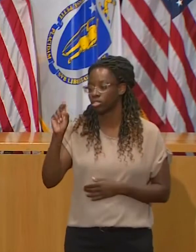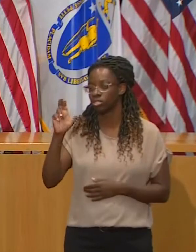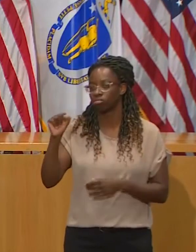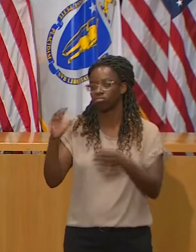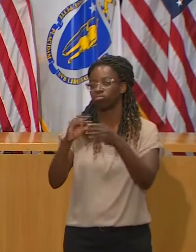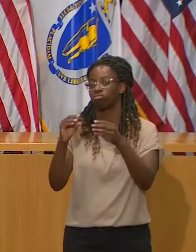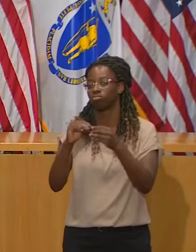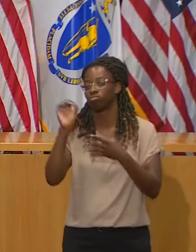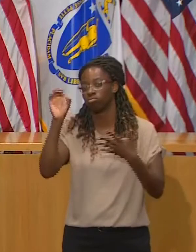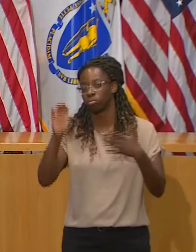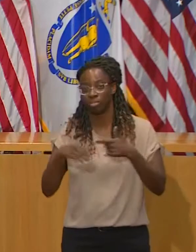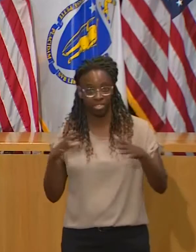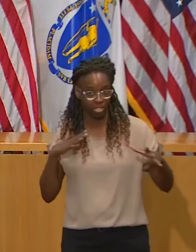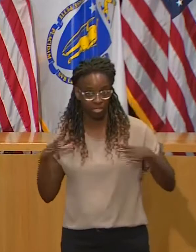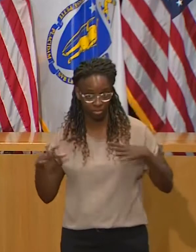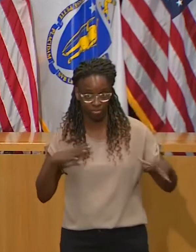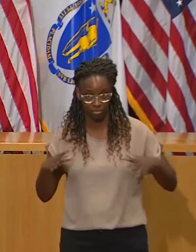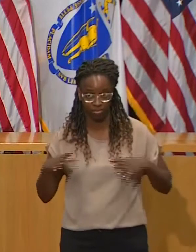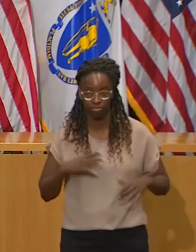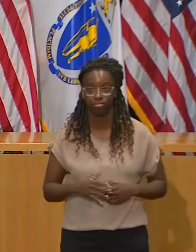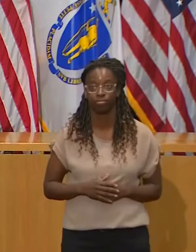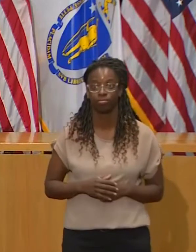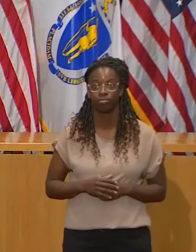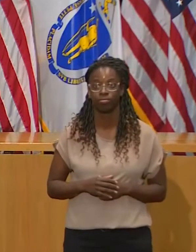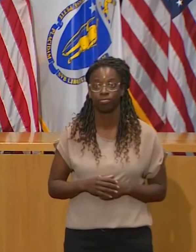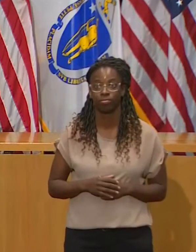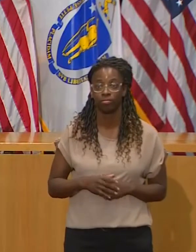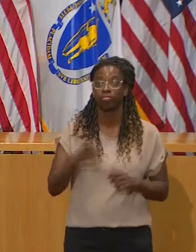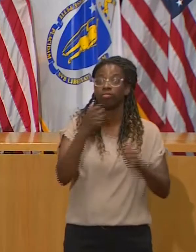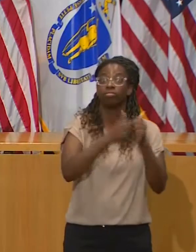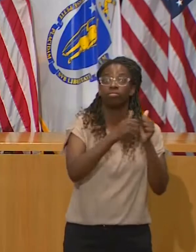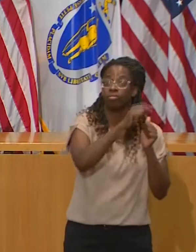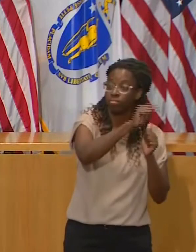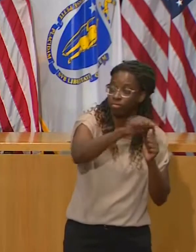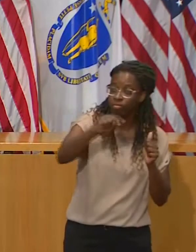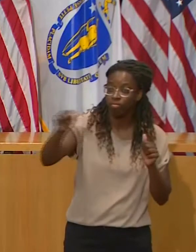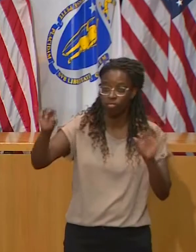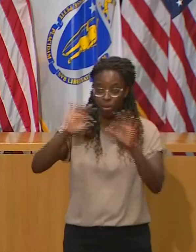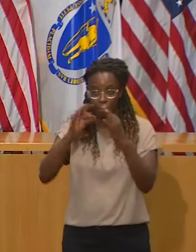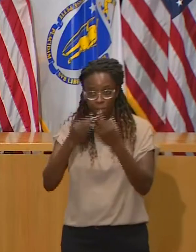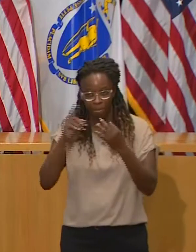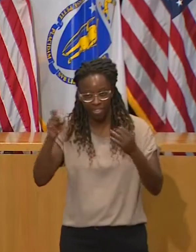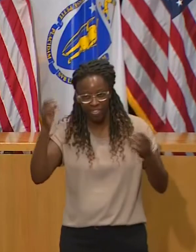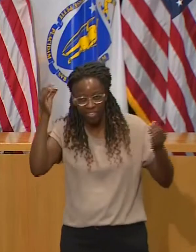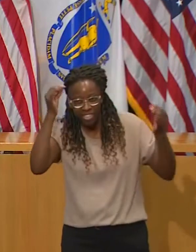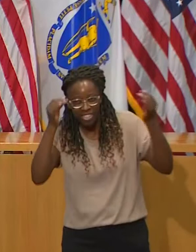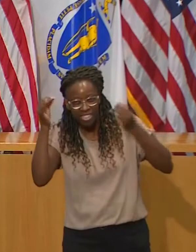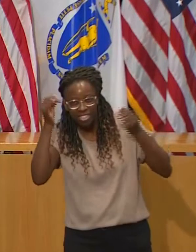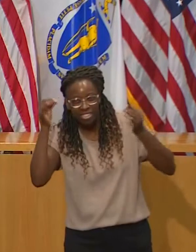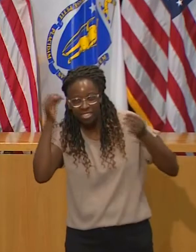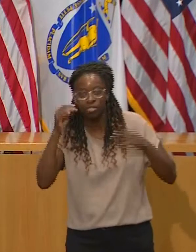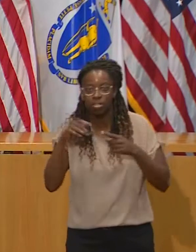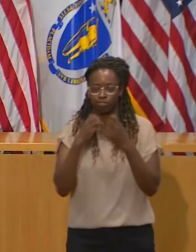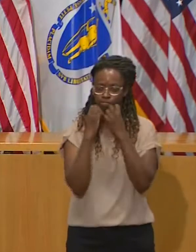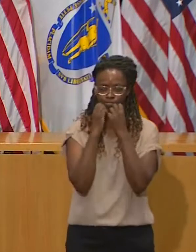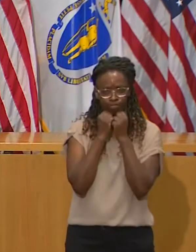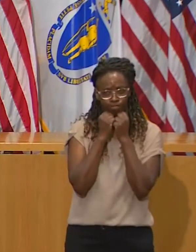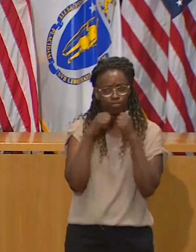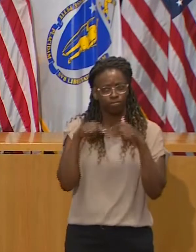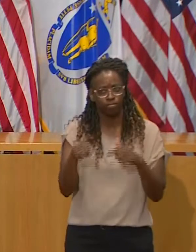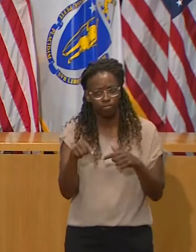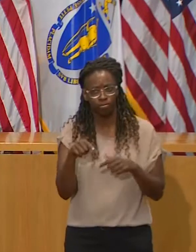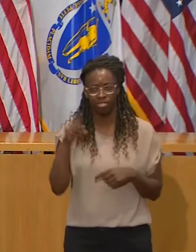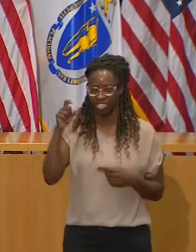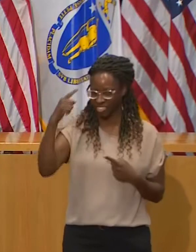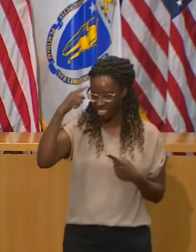needs to think long and hard about the well being of your loved ones before you make your plans. If you have a